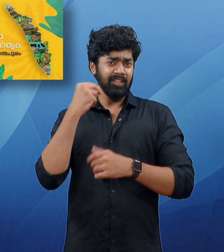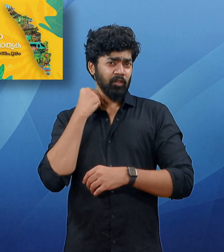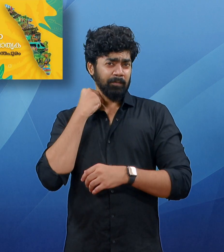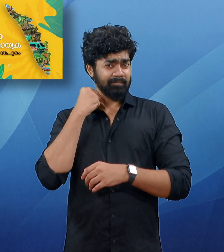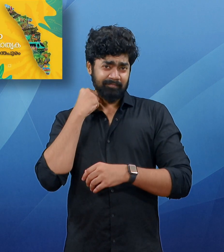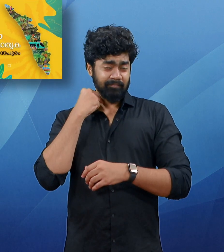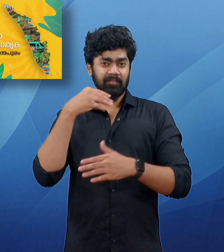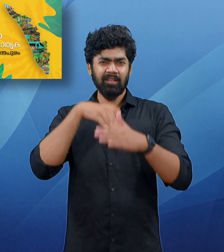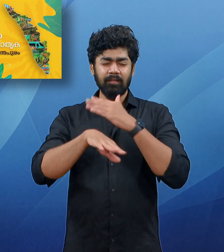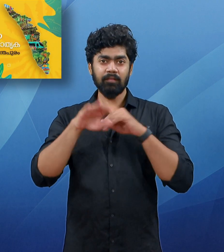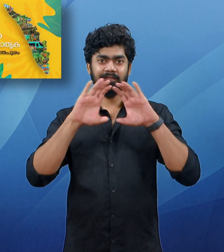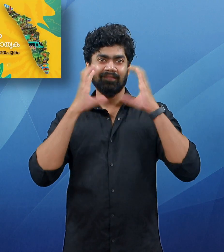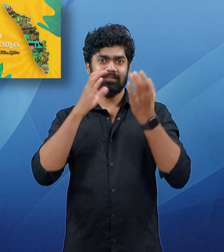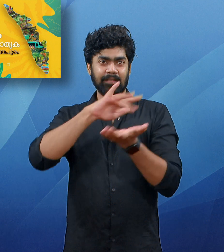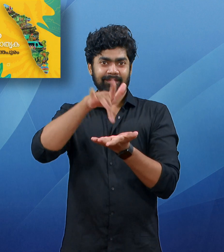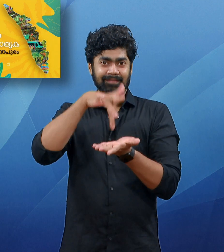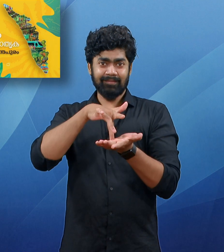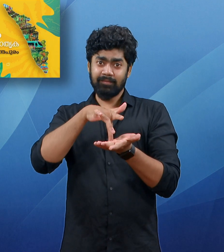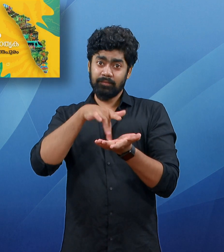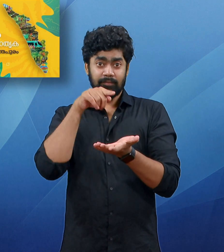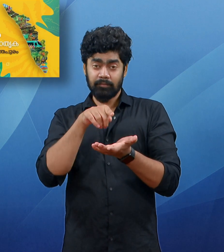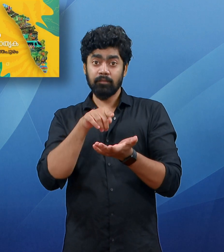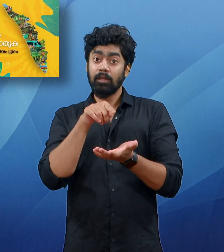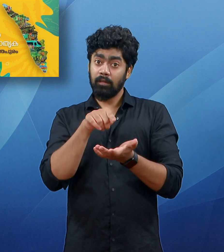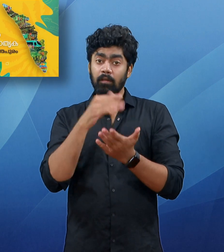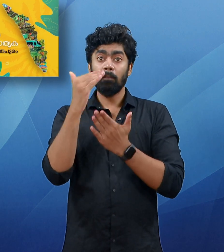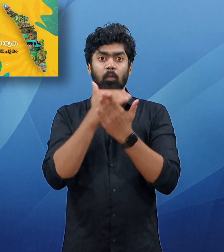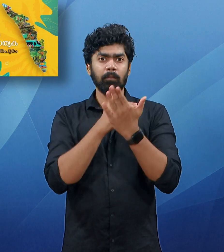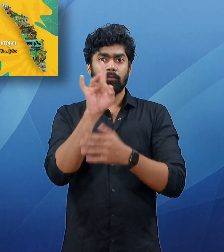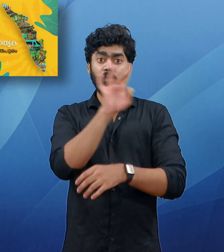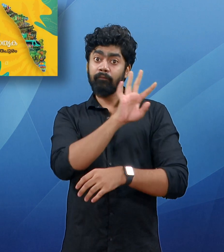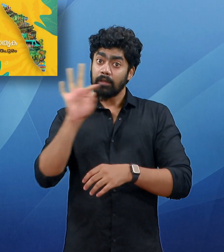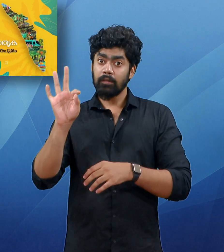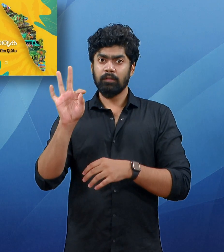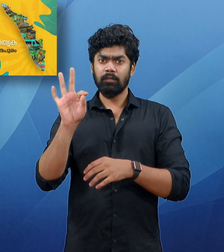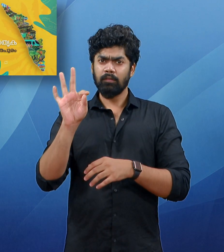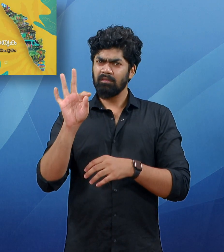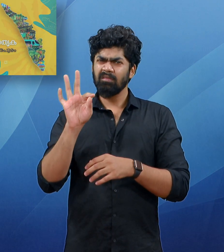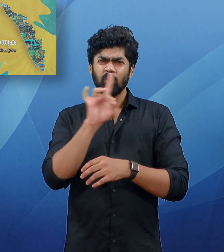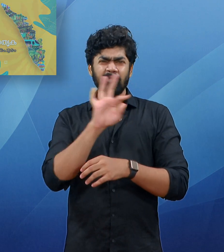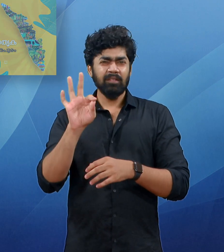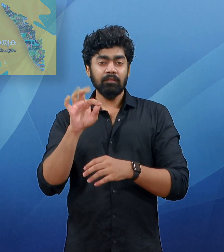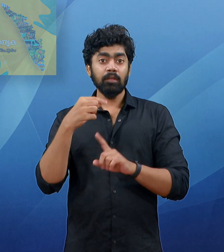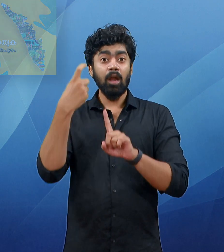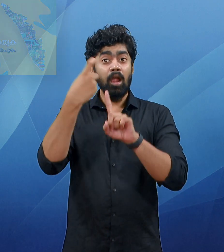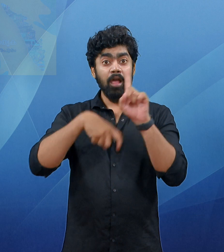inaugurated the week-long Cultural Fest Keralium at the Central Stadium in Trivandrum. Besides the Chief Minister and